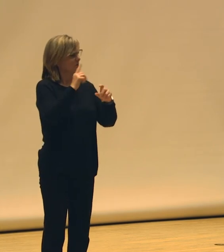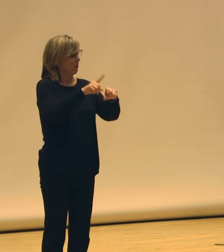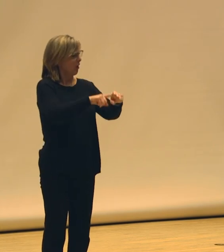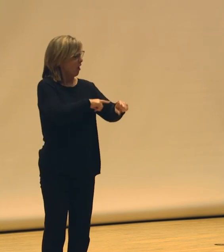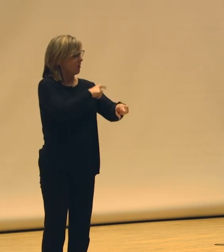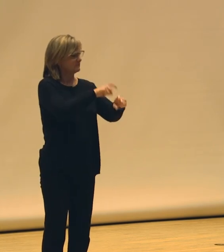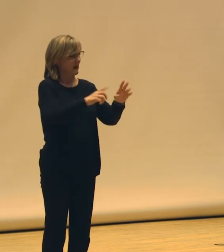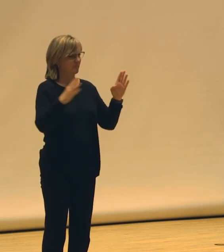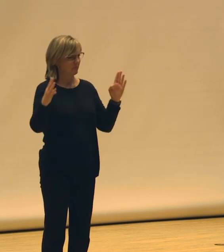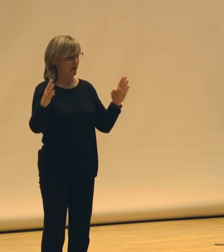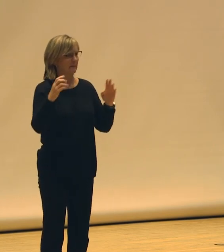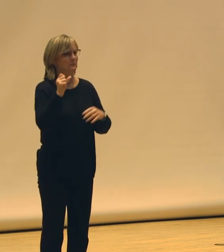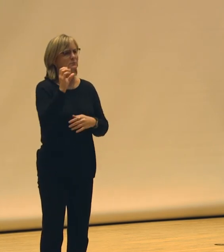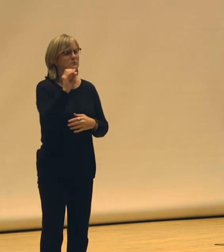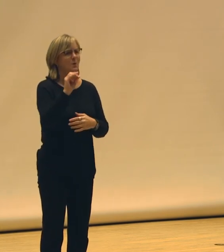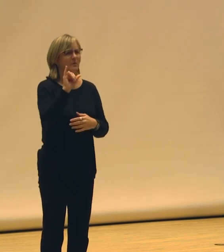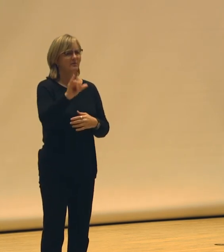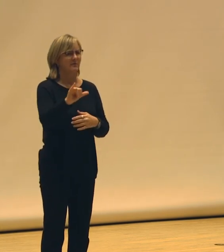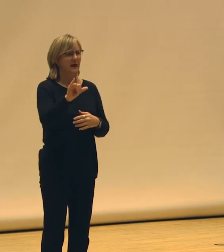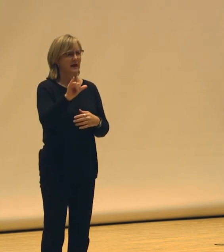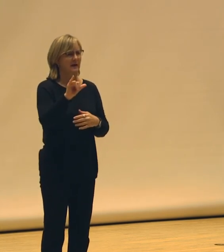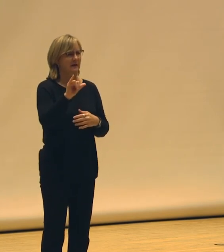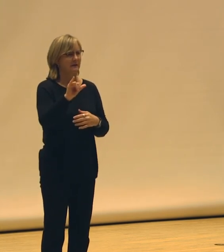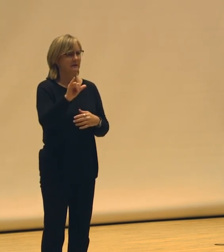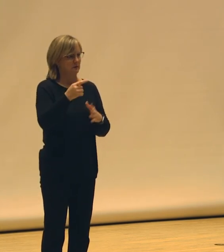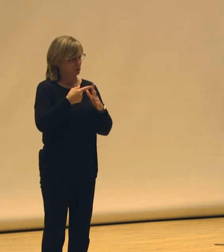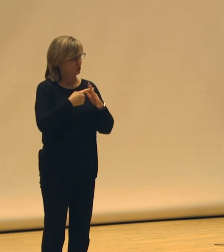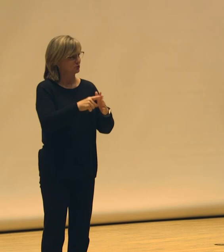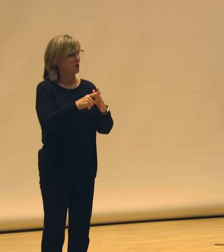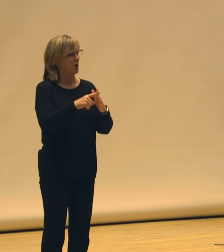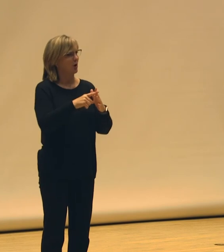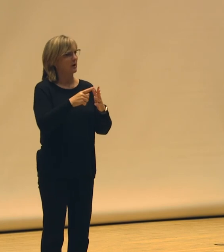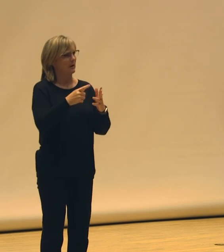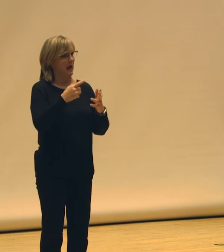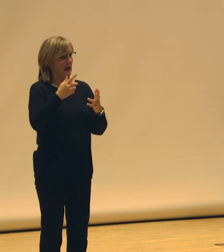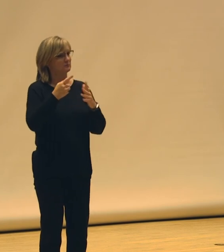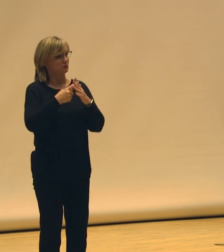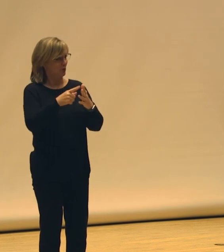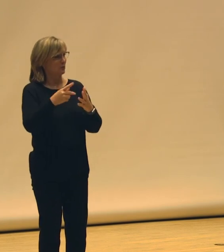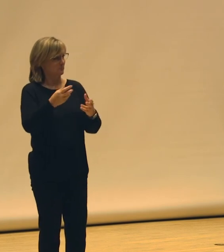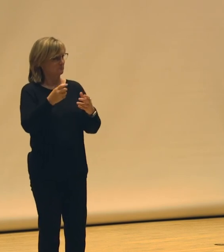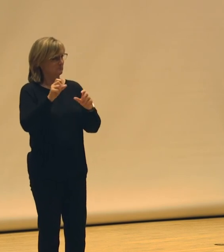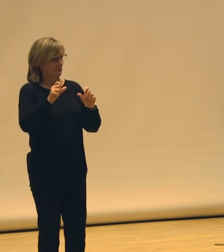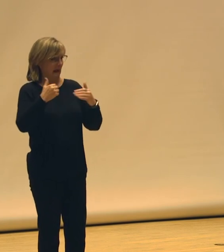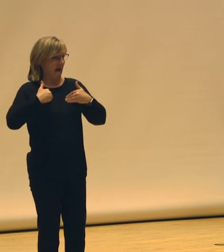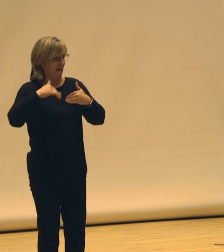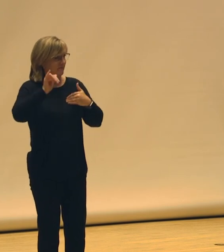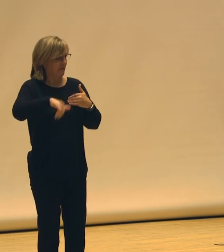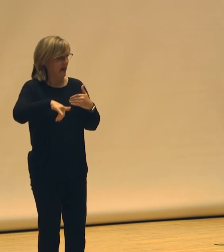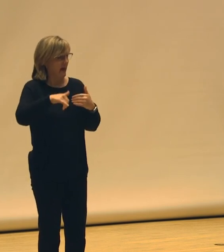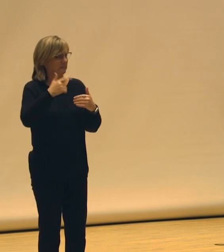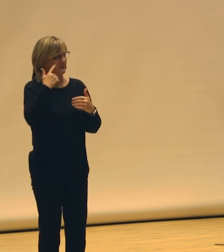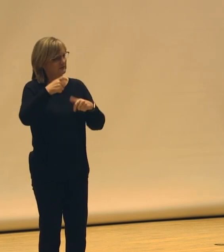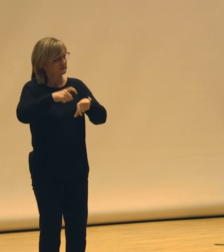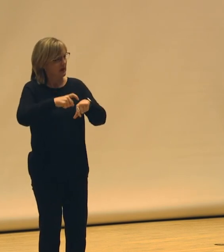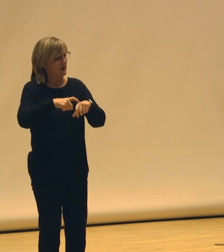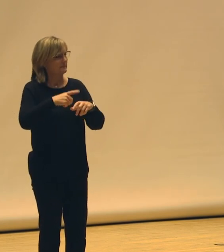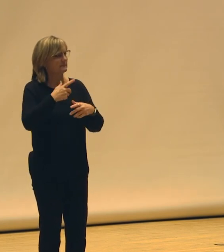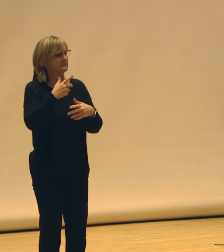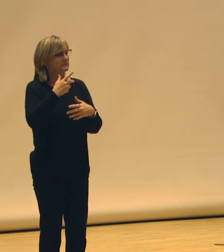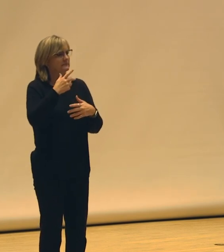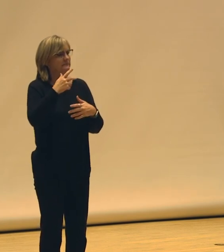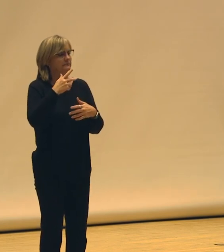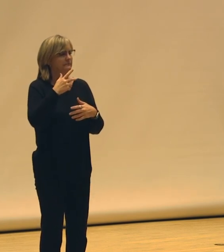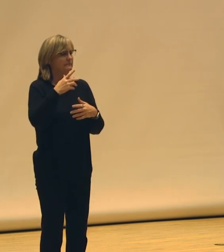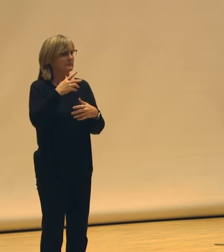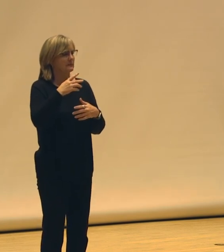And that started to be afforded to me with time and privilege. But I wonder for all of us,